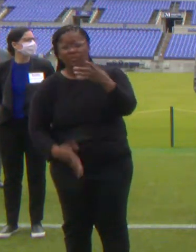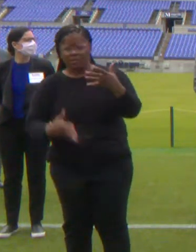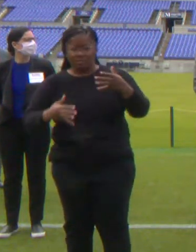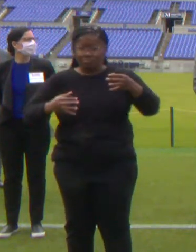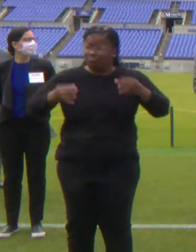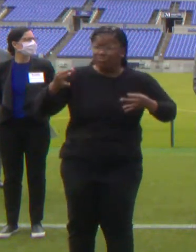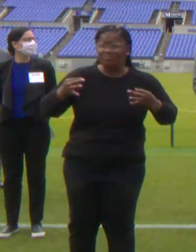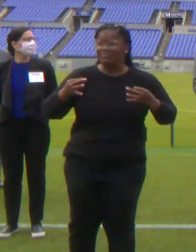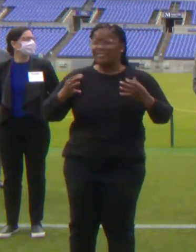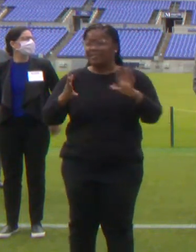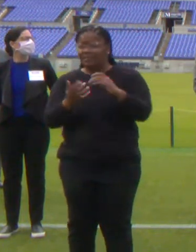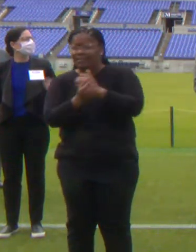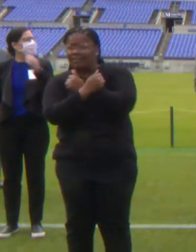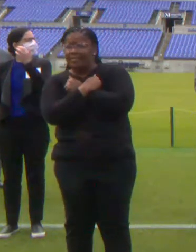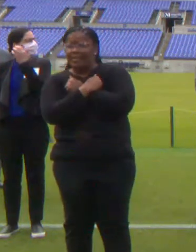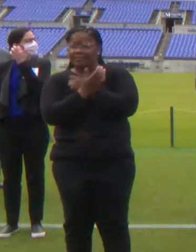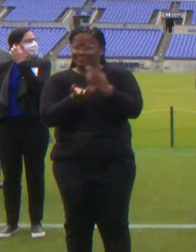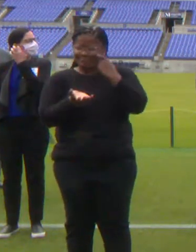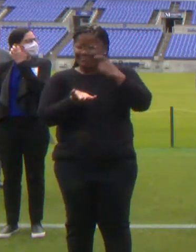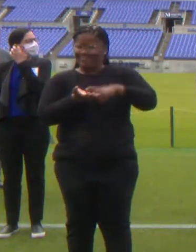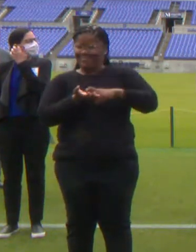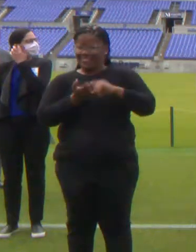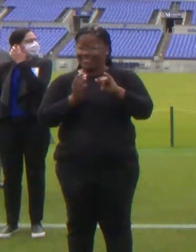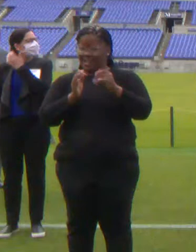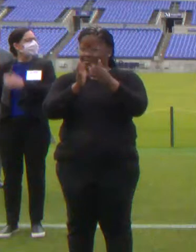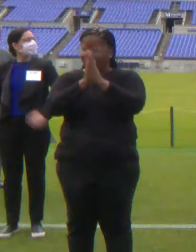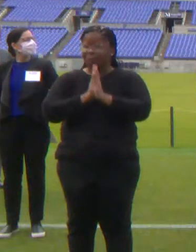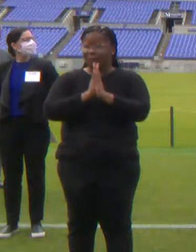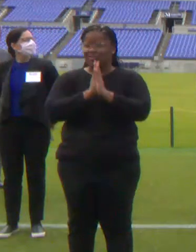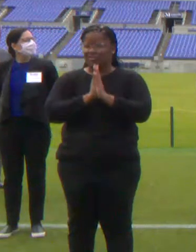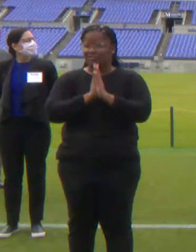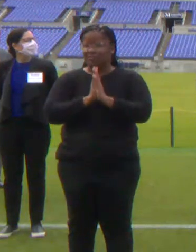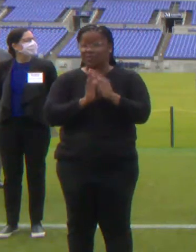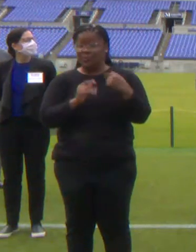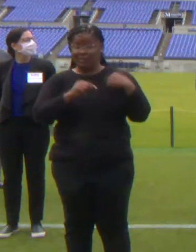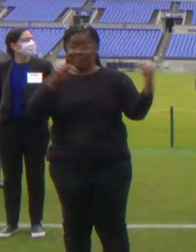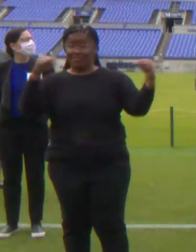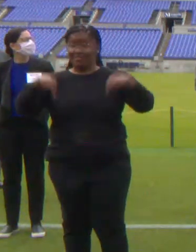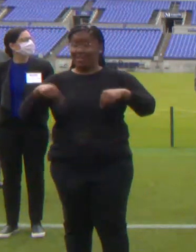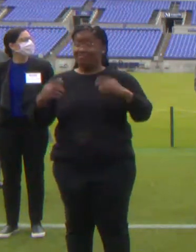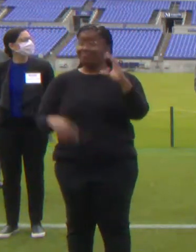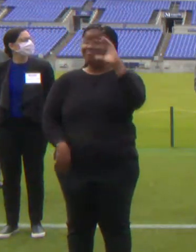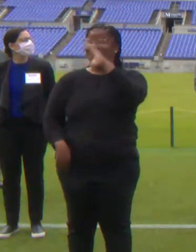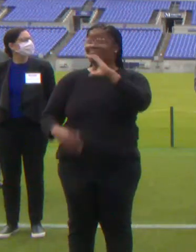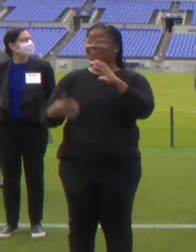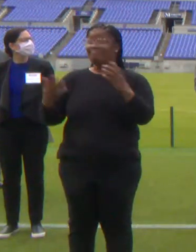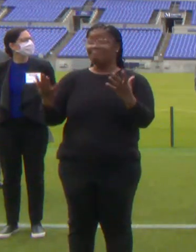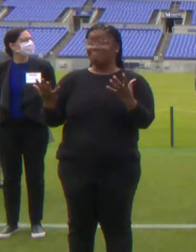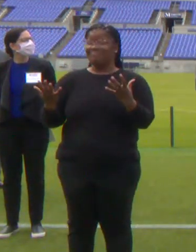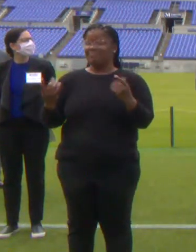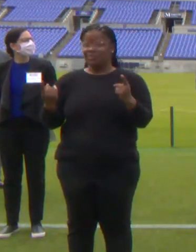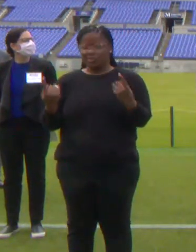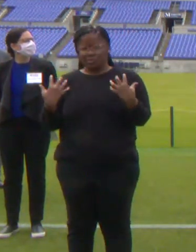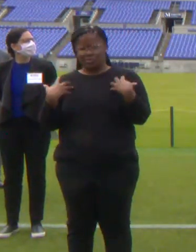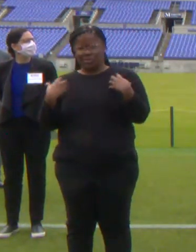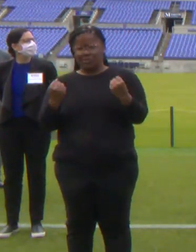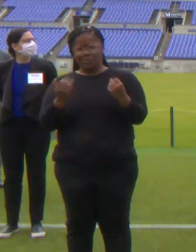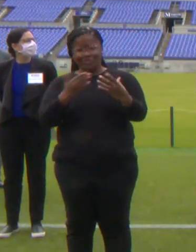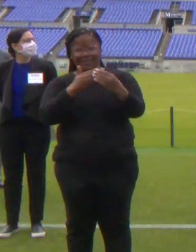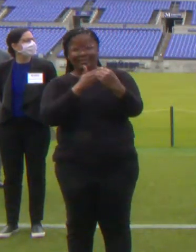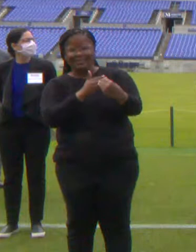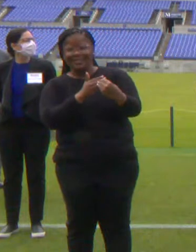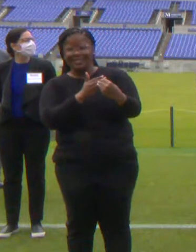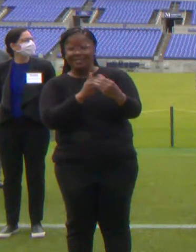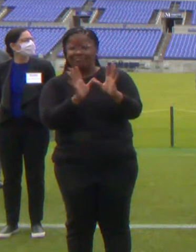acknowledge our need for prayer. We come therefore seeking the wisdom and courage to lead in terms that provide the successful elimination